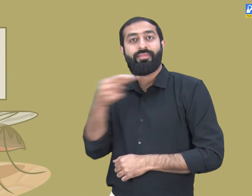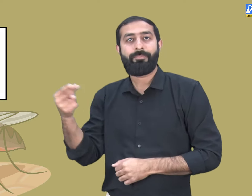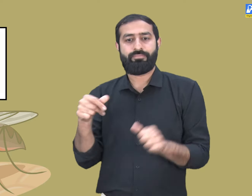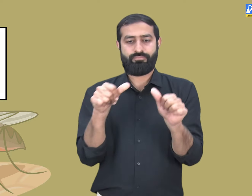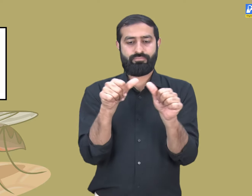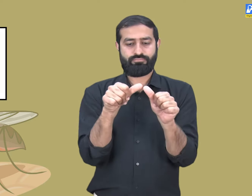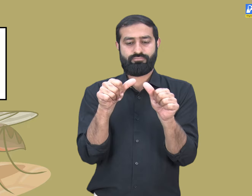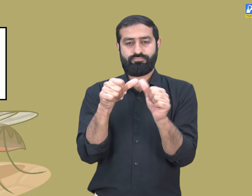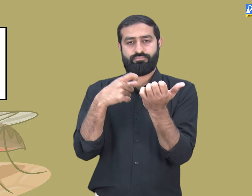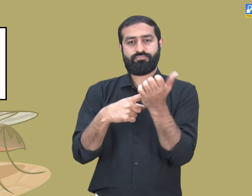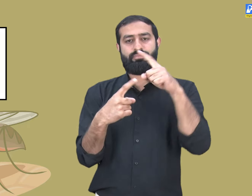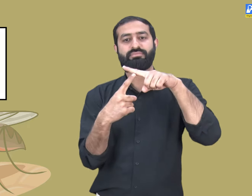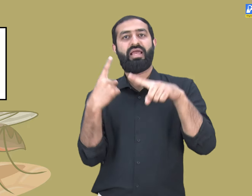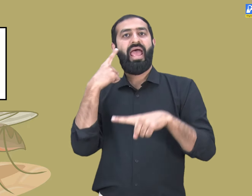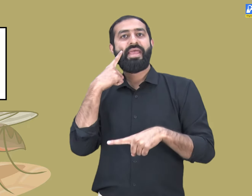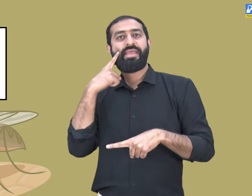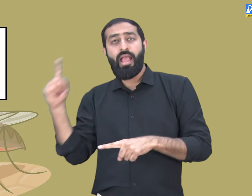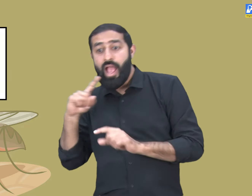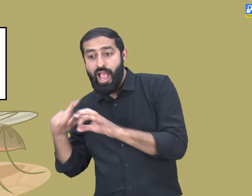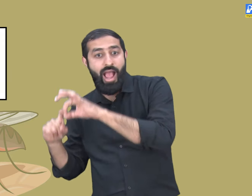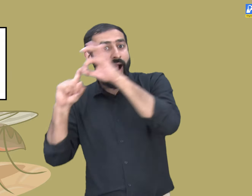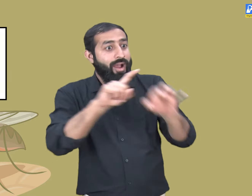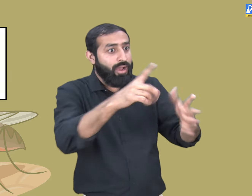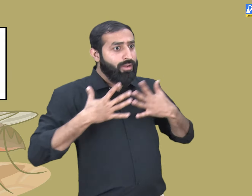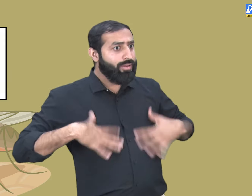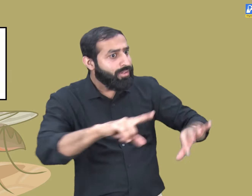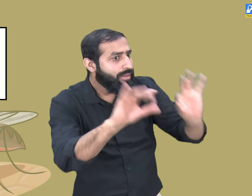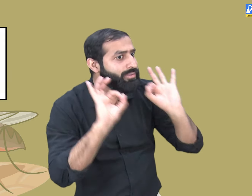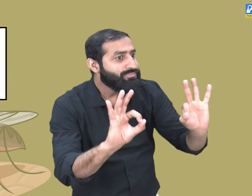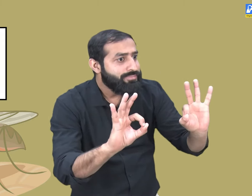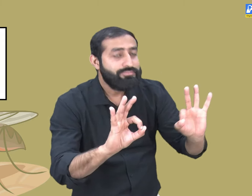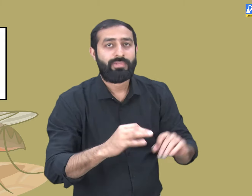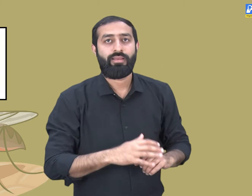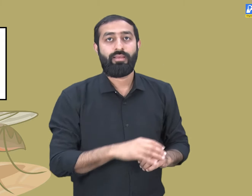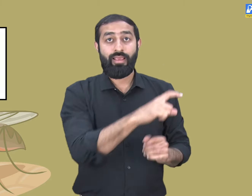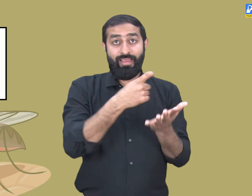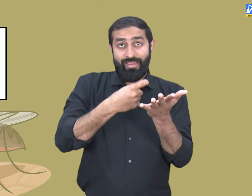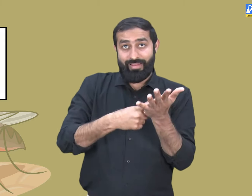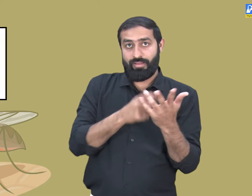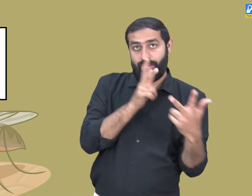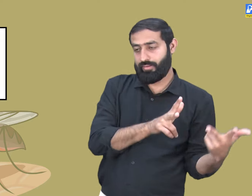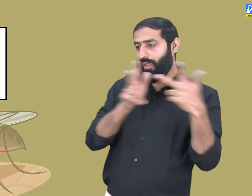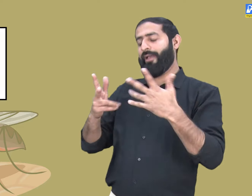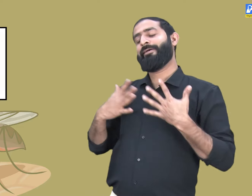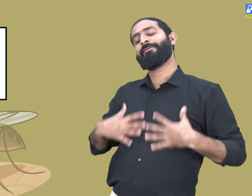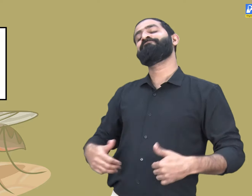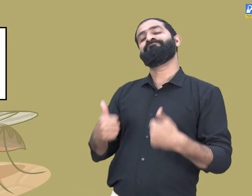Aarti asked, How are you now? I am alright,